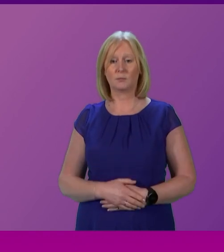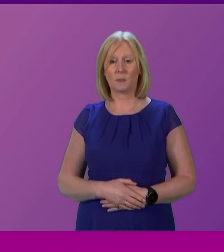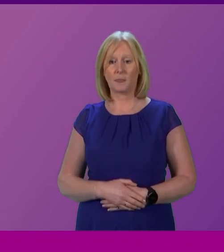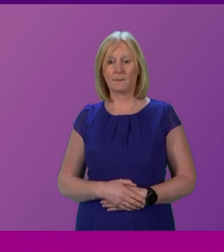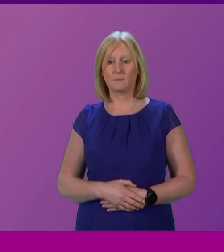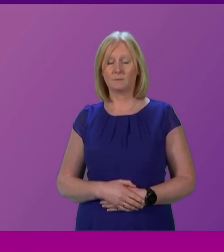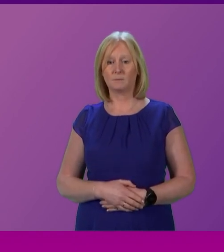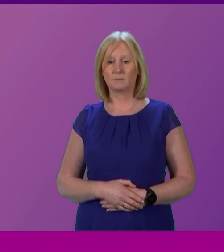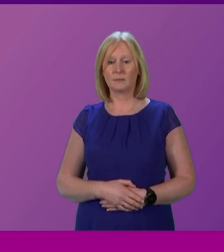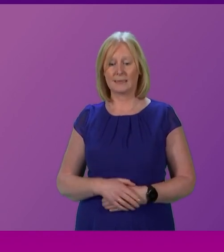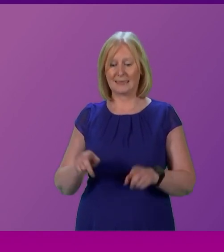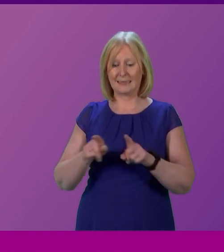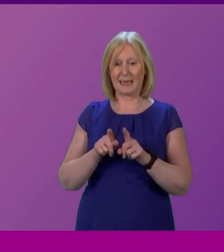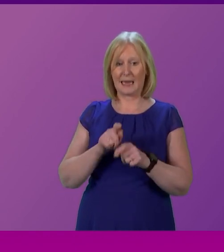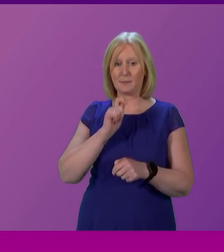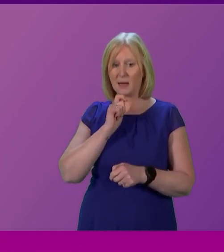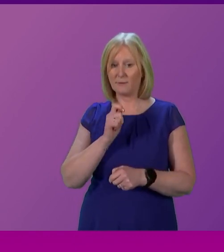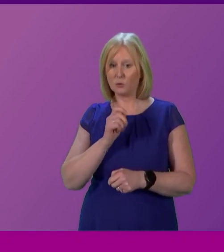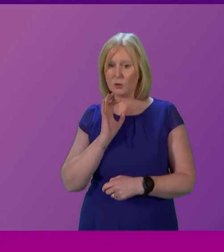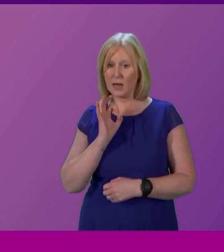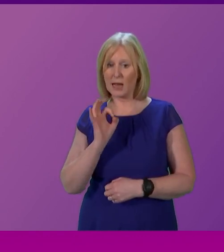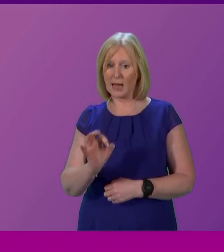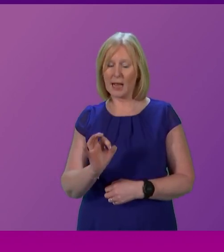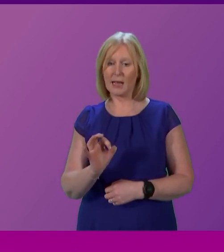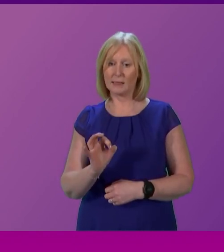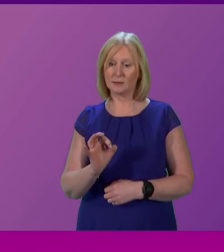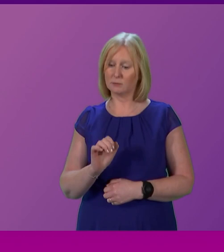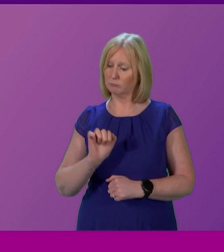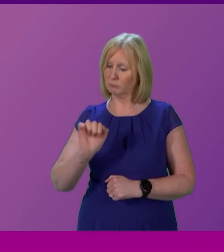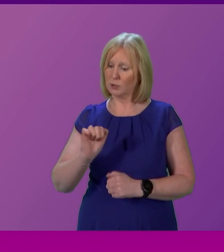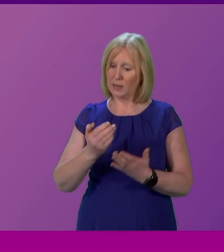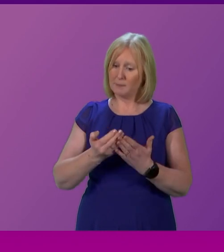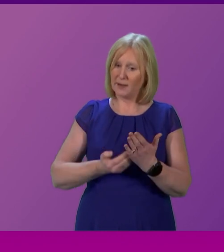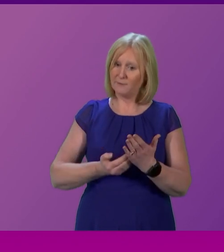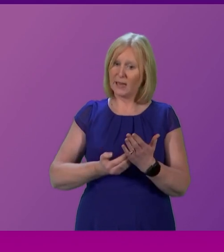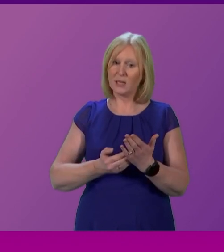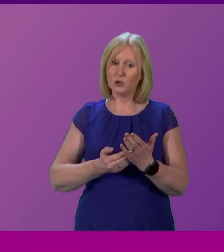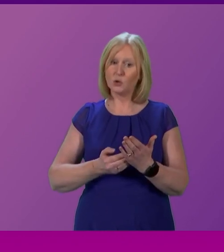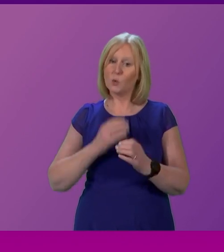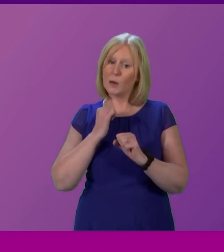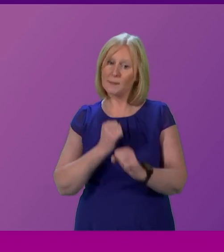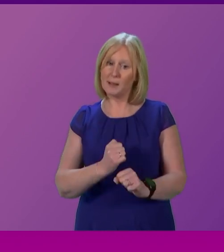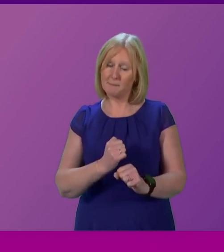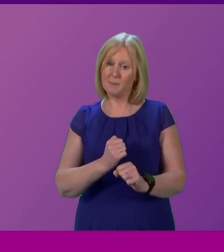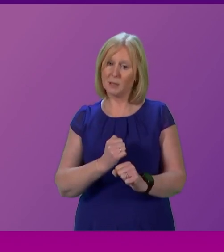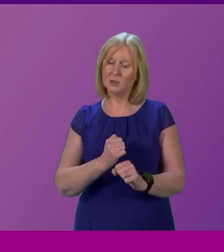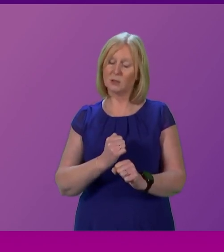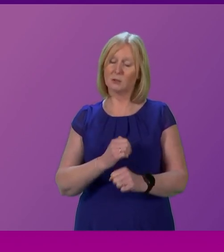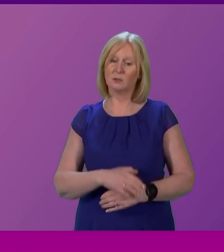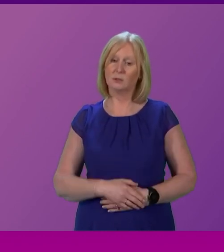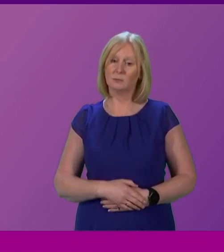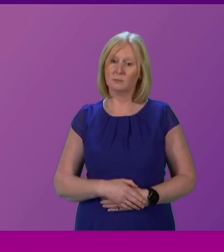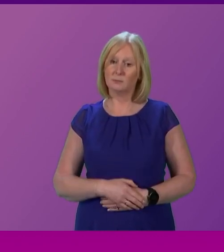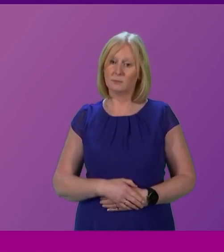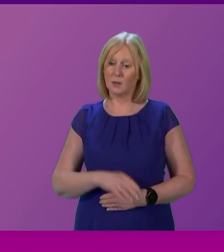And yet, President Officer, in the same interview, he was reminded of his own party's manifesto commitment in the 2019 general election that they would